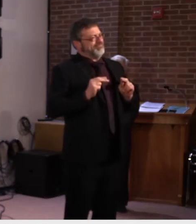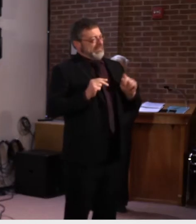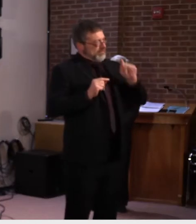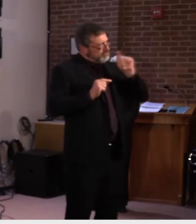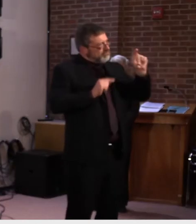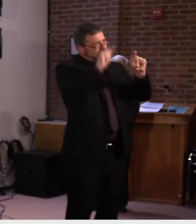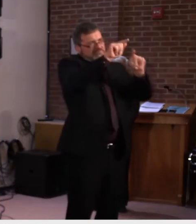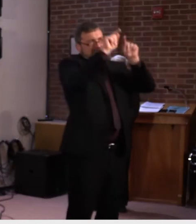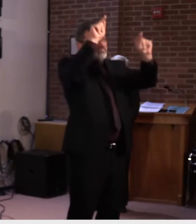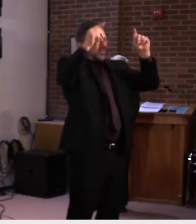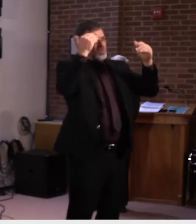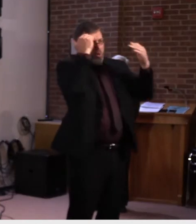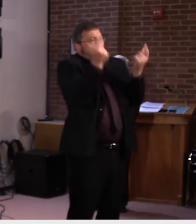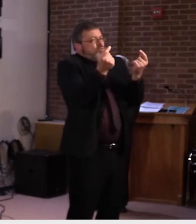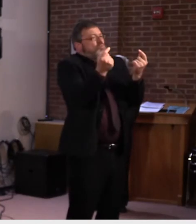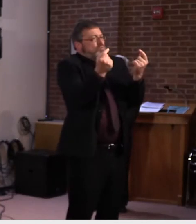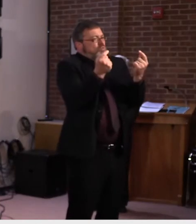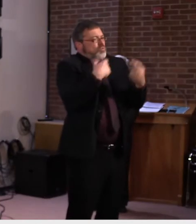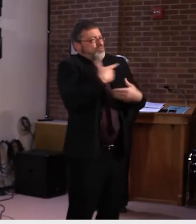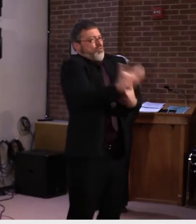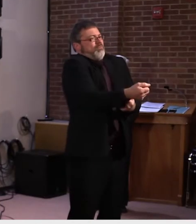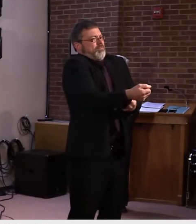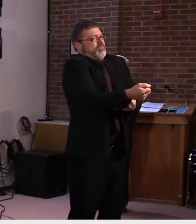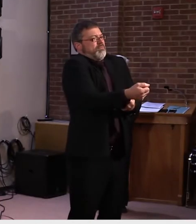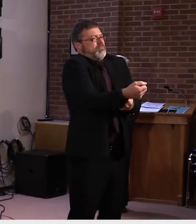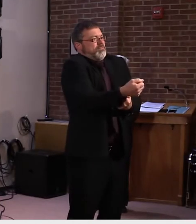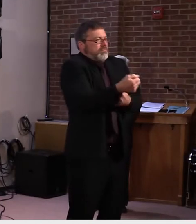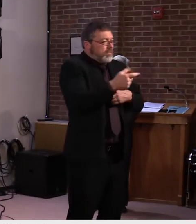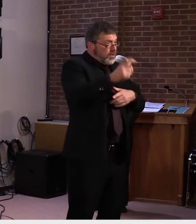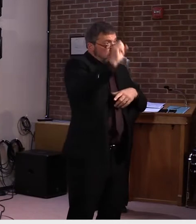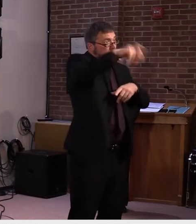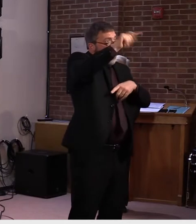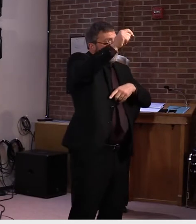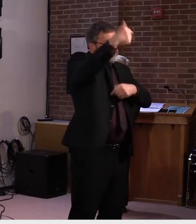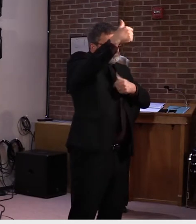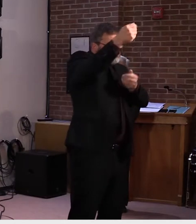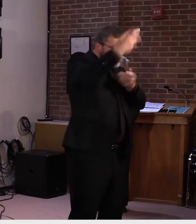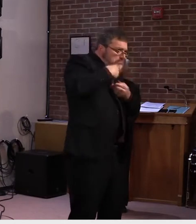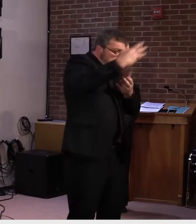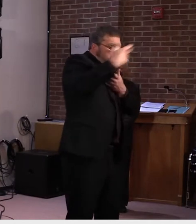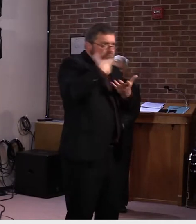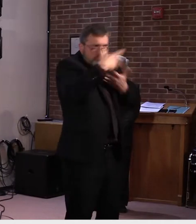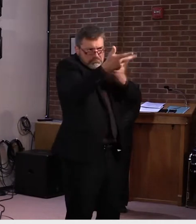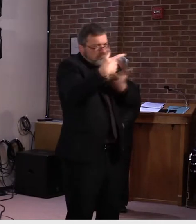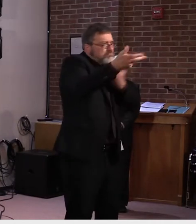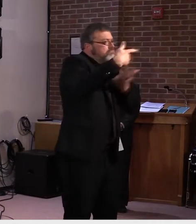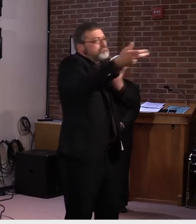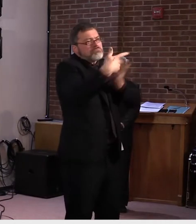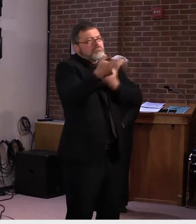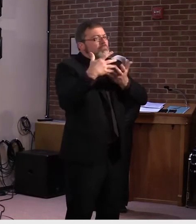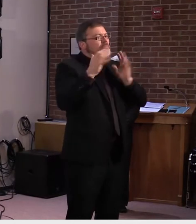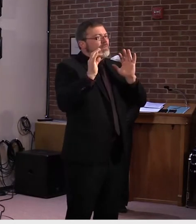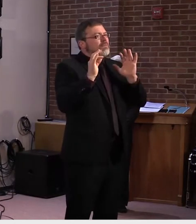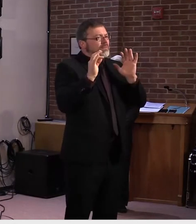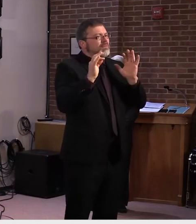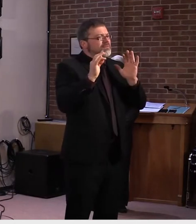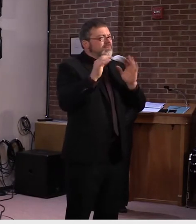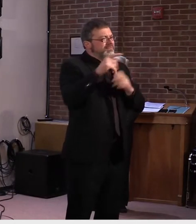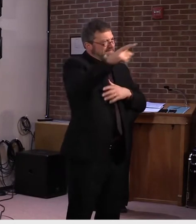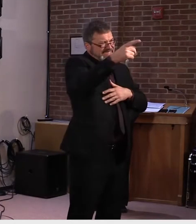like we do with our health professionals to do this work because they're capable and they're on the front lines.